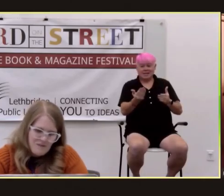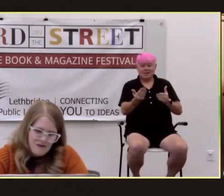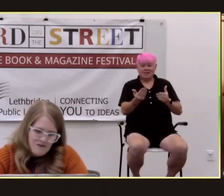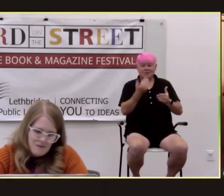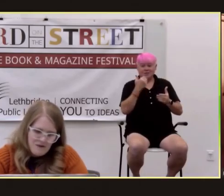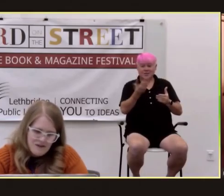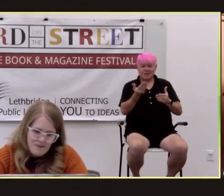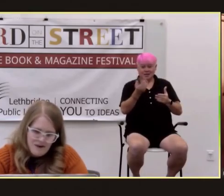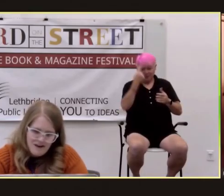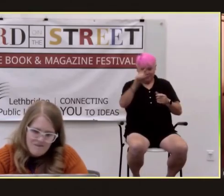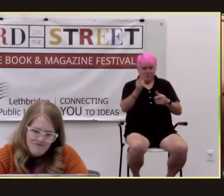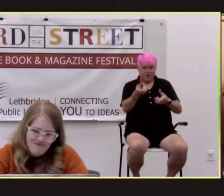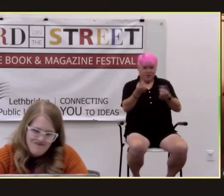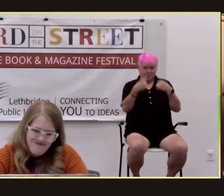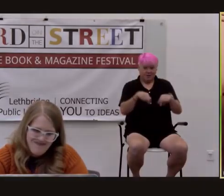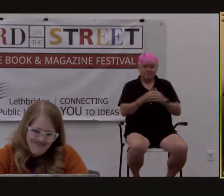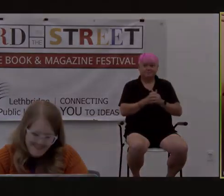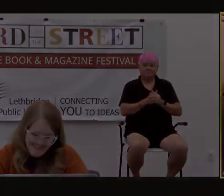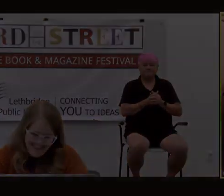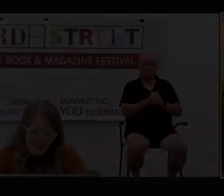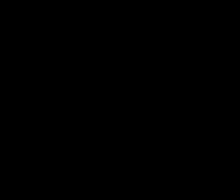thanks everybody for participating cheers bye-bye you you you you you